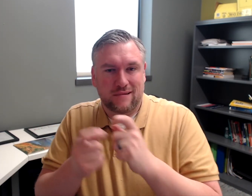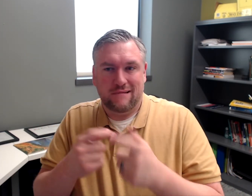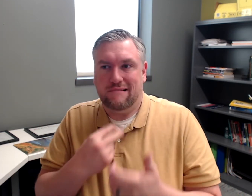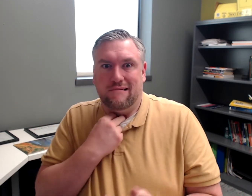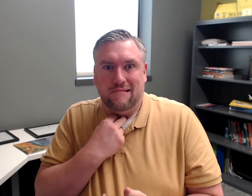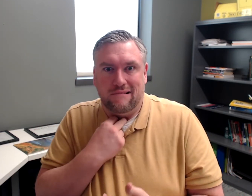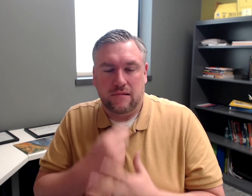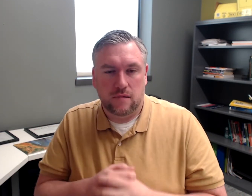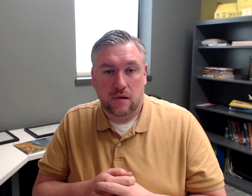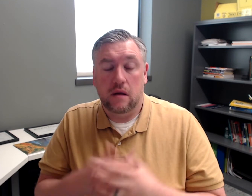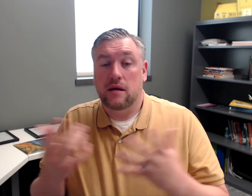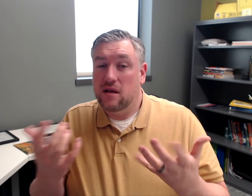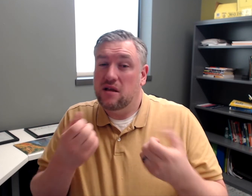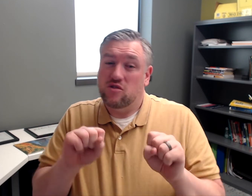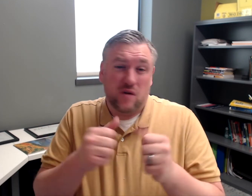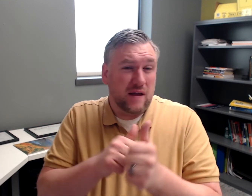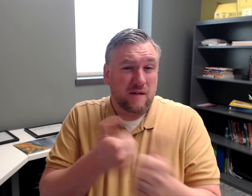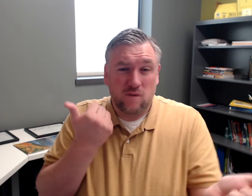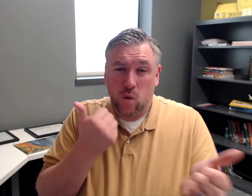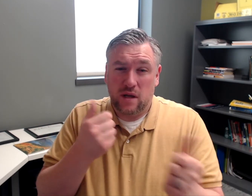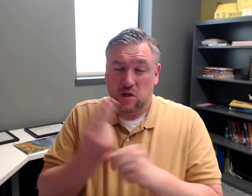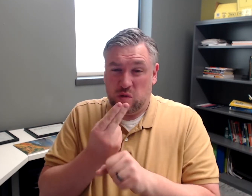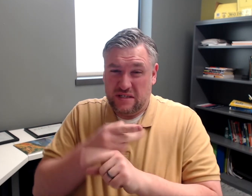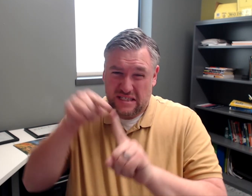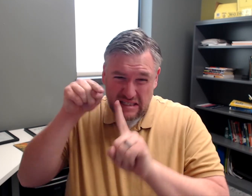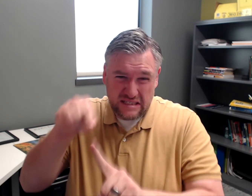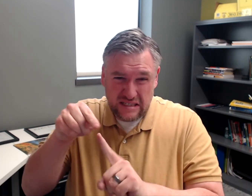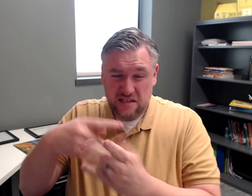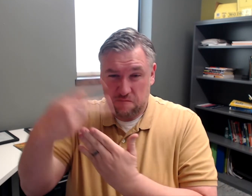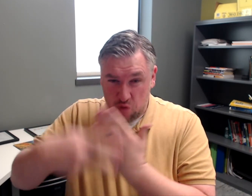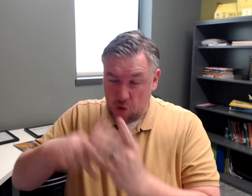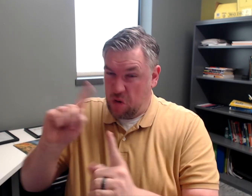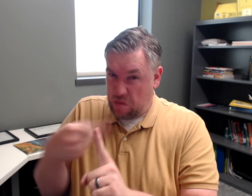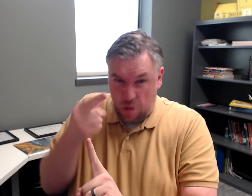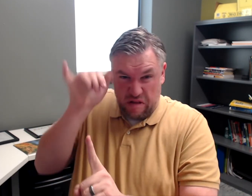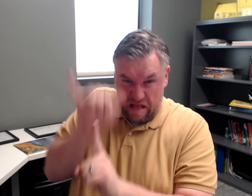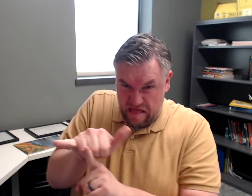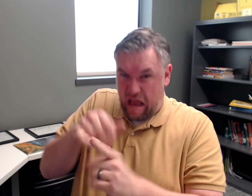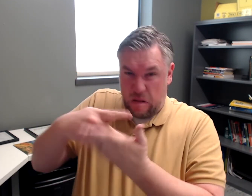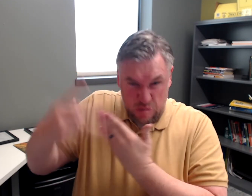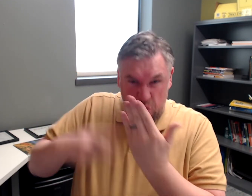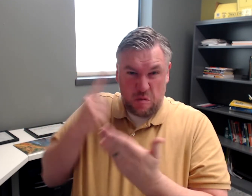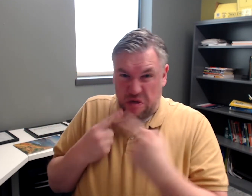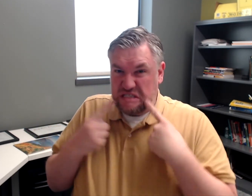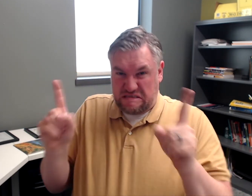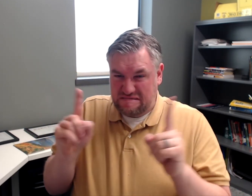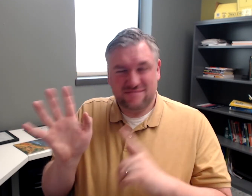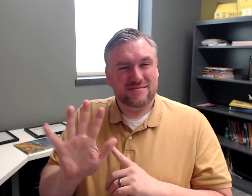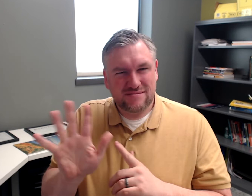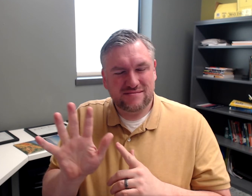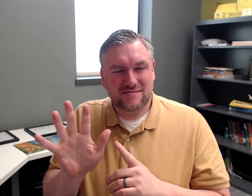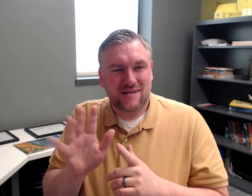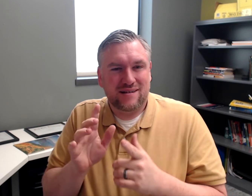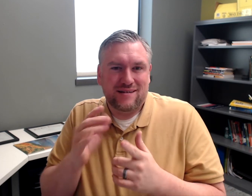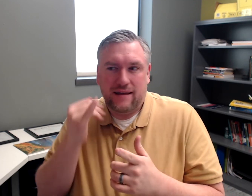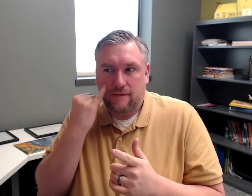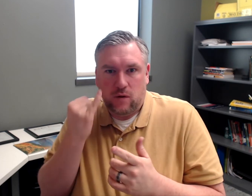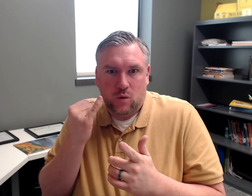that if we change, we're stuck. Try and avoid using a specific program, and only that program to find